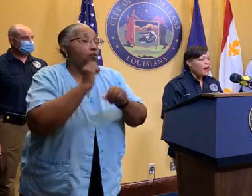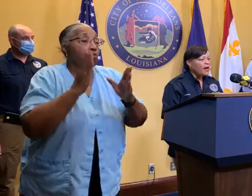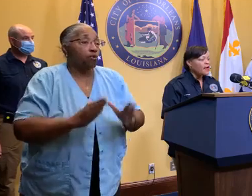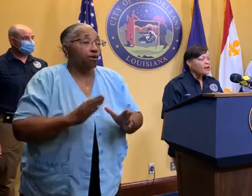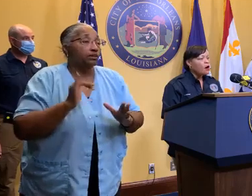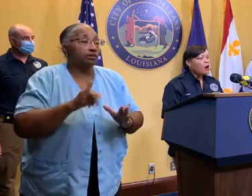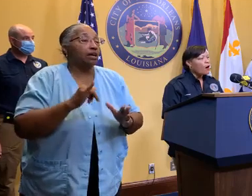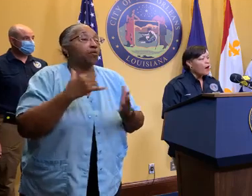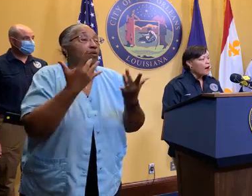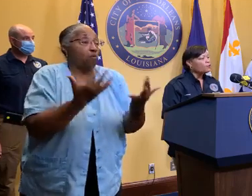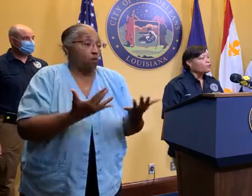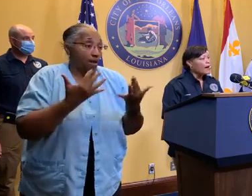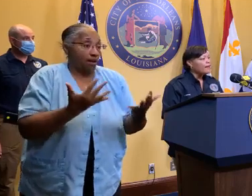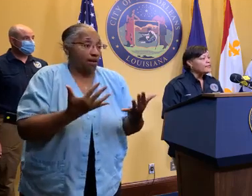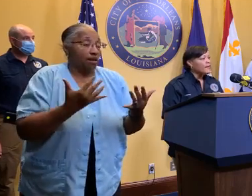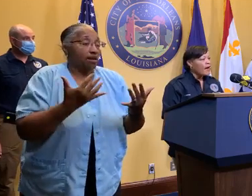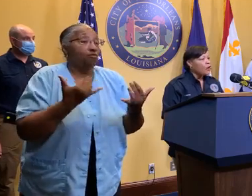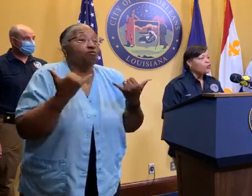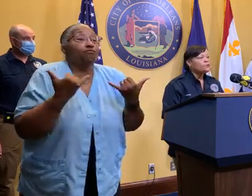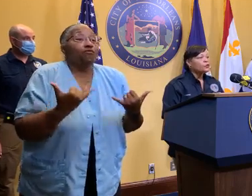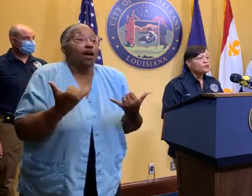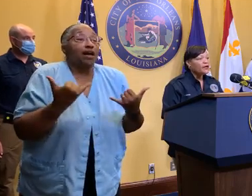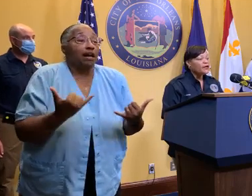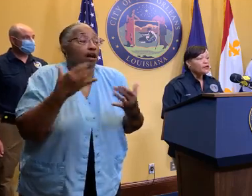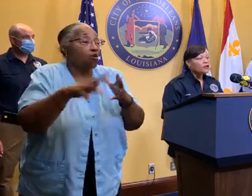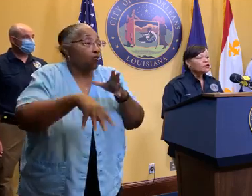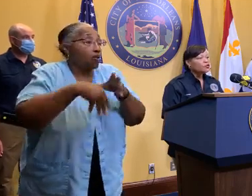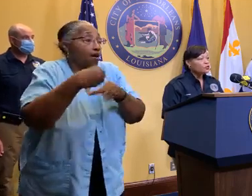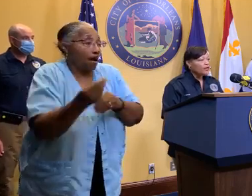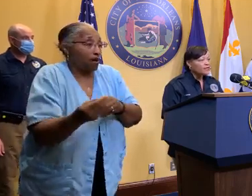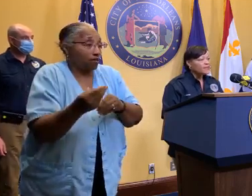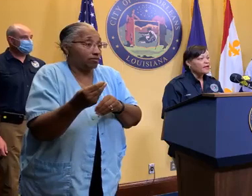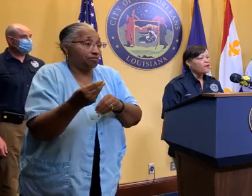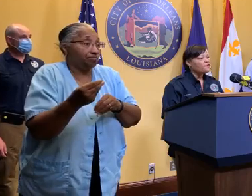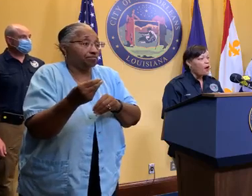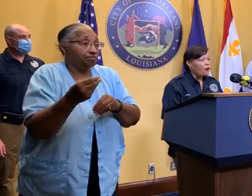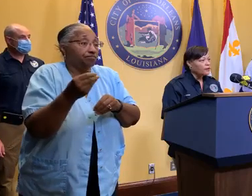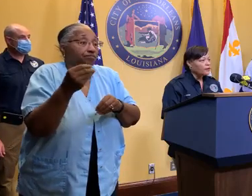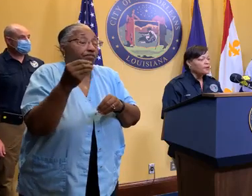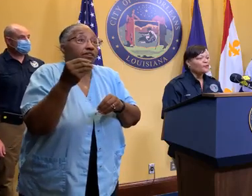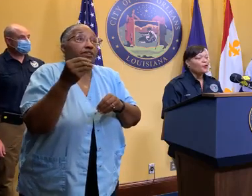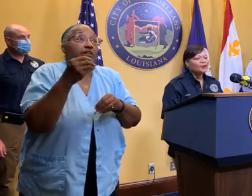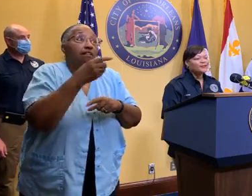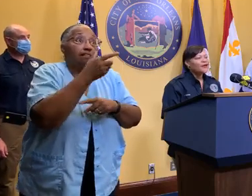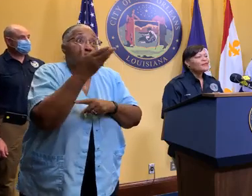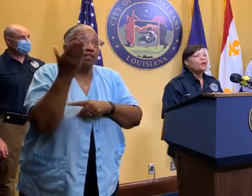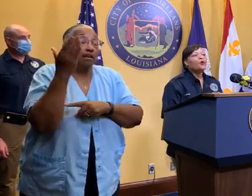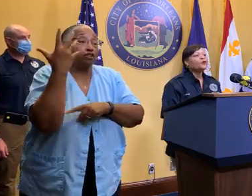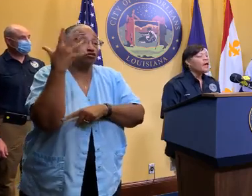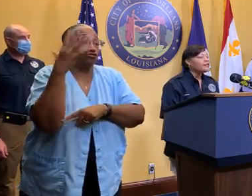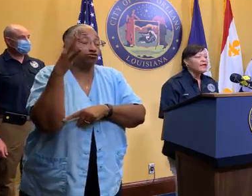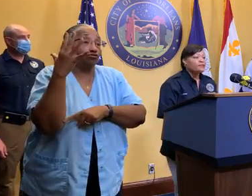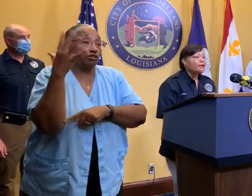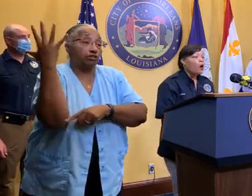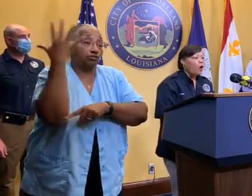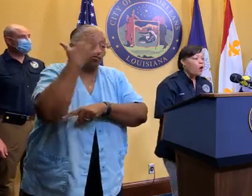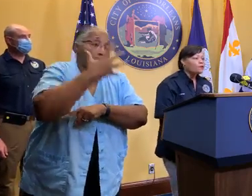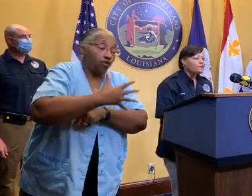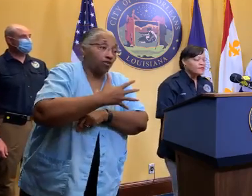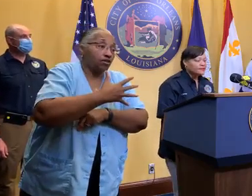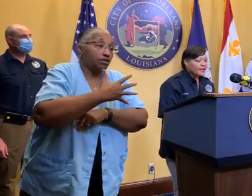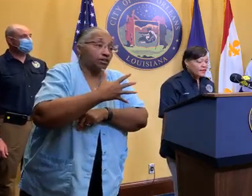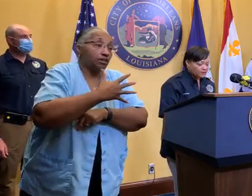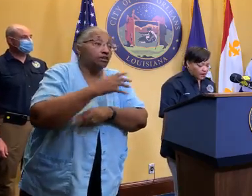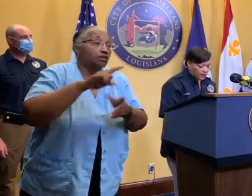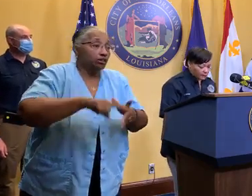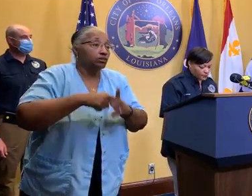standby are out right now removing trees that have fallen. But of course, they will not get them all